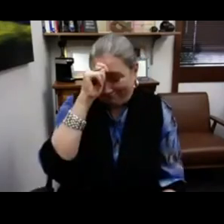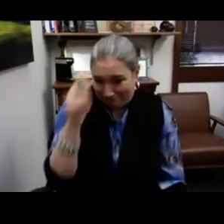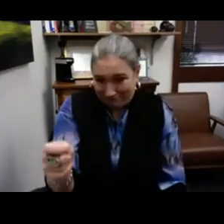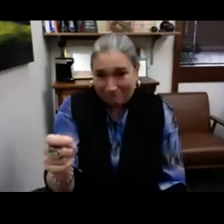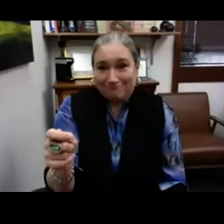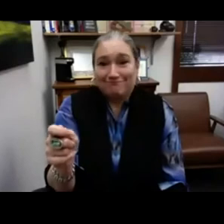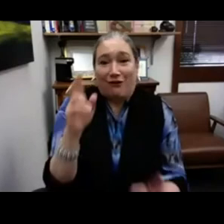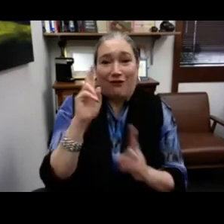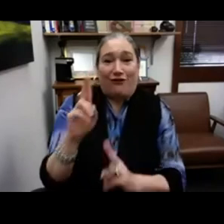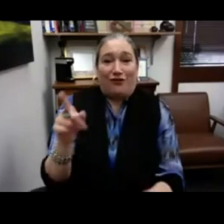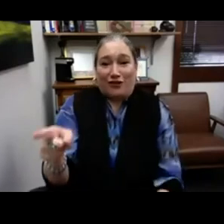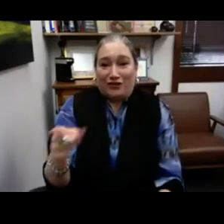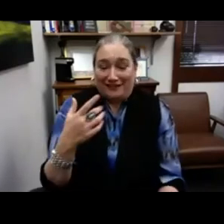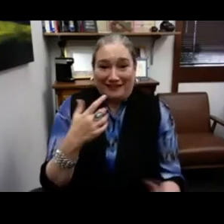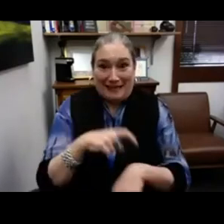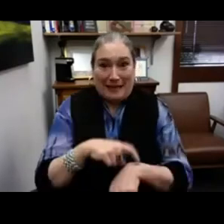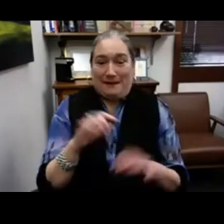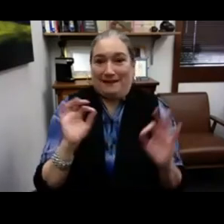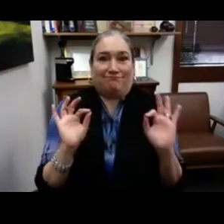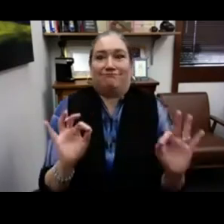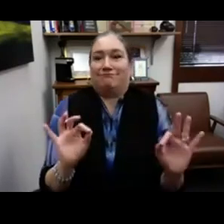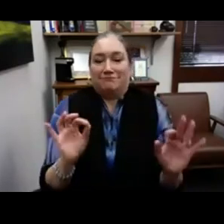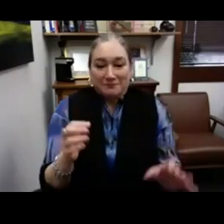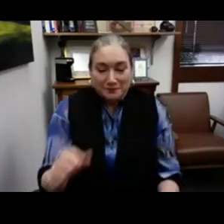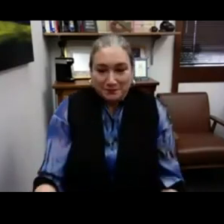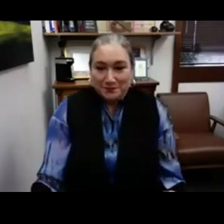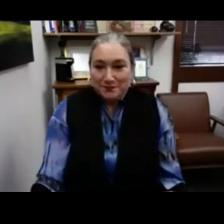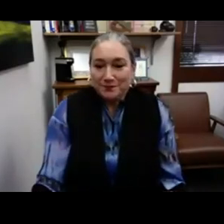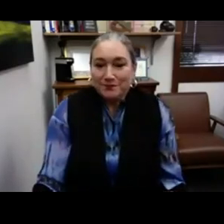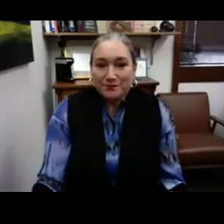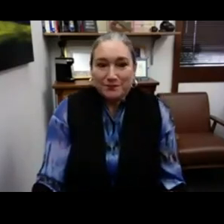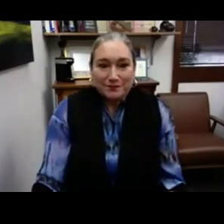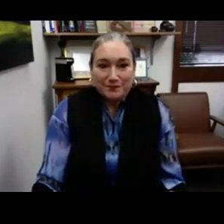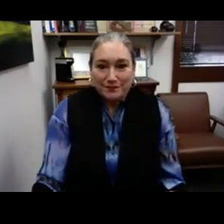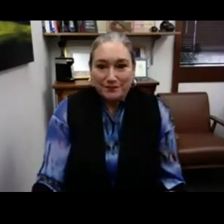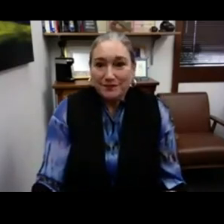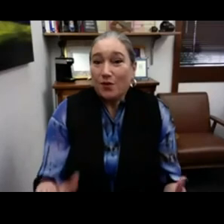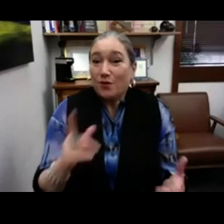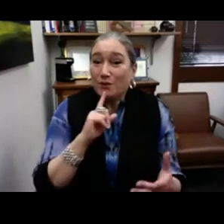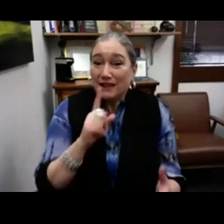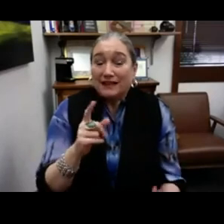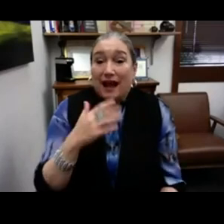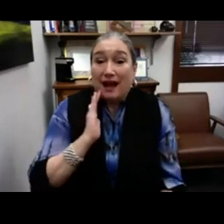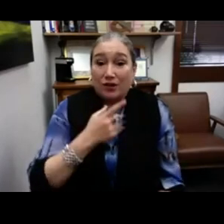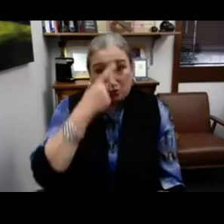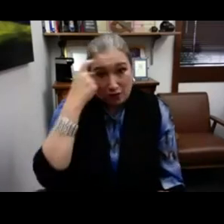away relatively recently. So a huge hats off to her. It was an honor to know her.